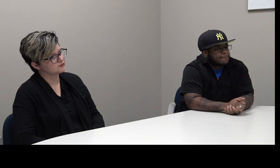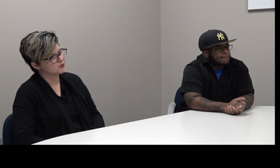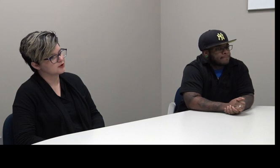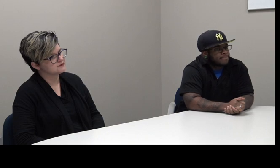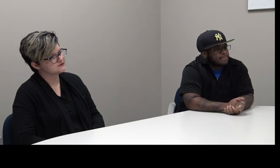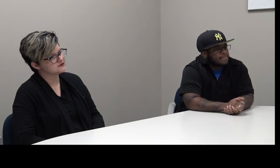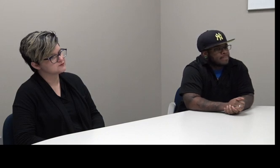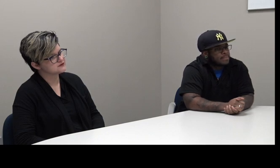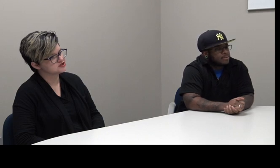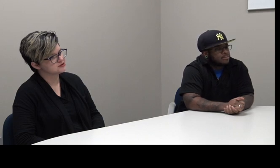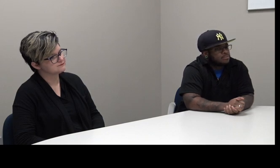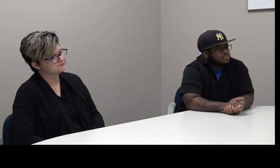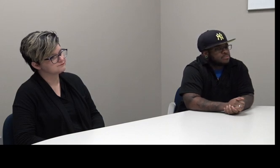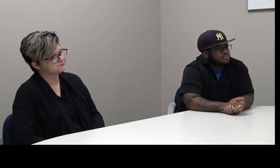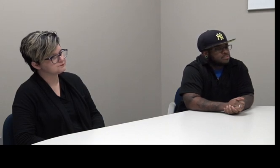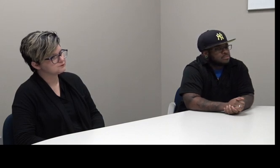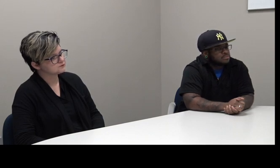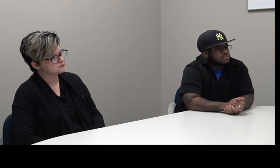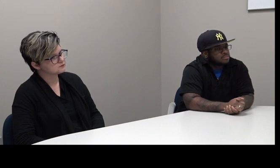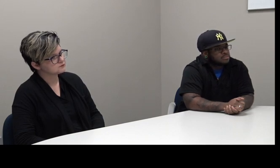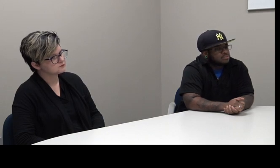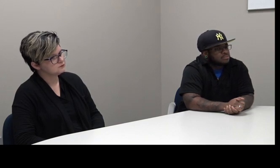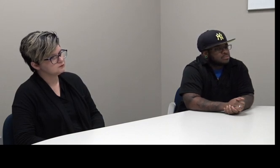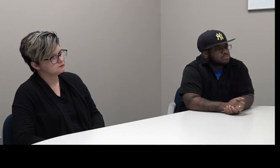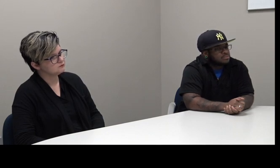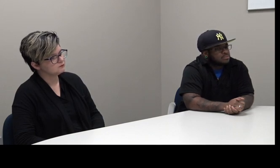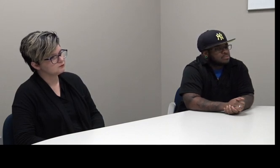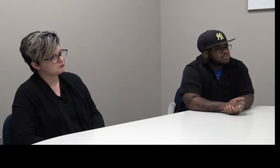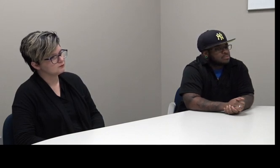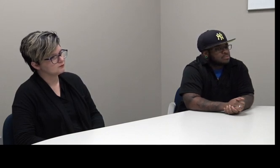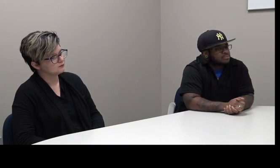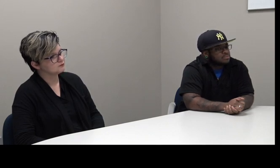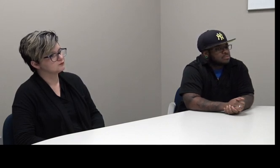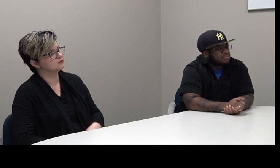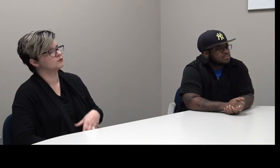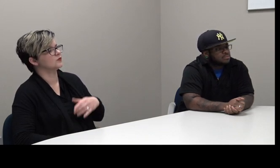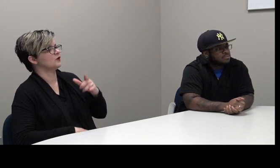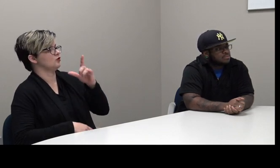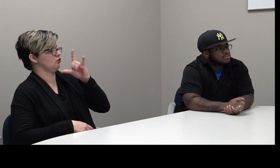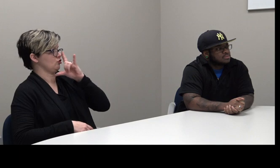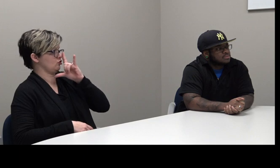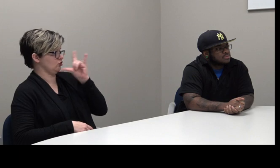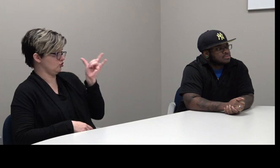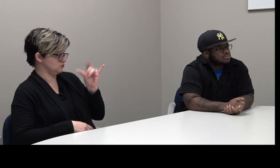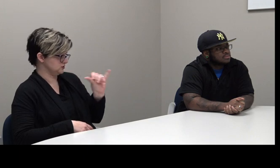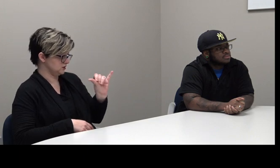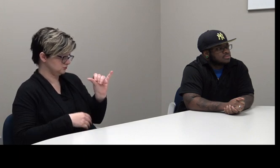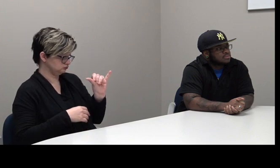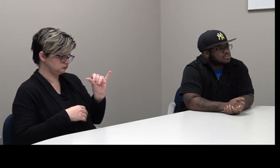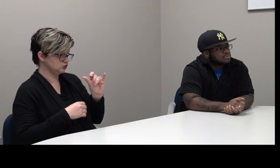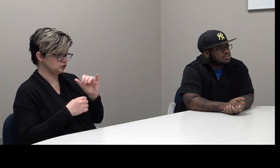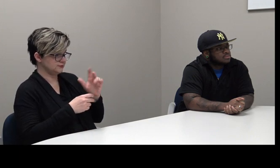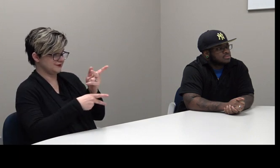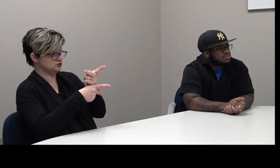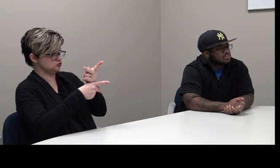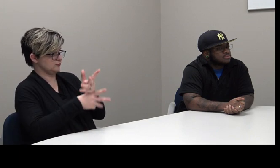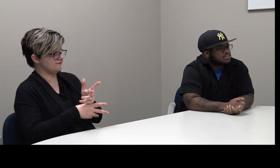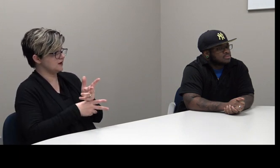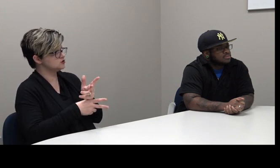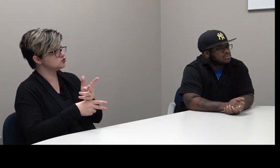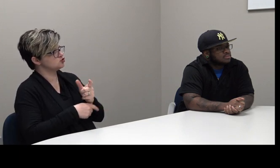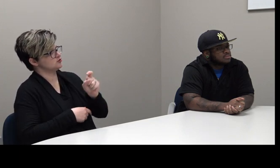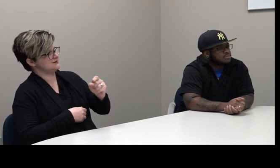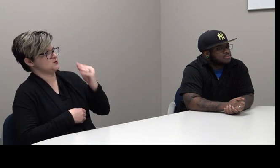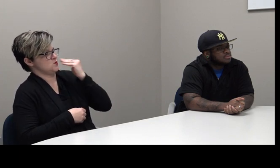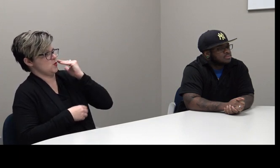entail for the requirements of each position? It looks like for here, to be a supervisor, you just need